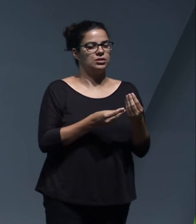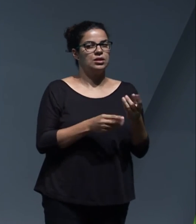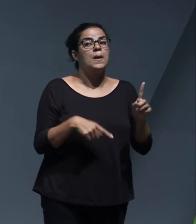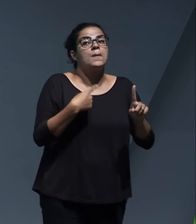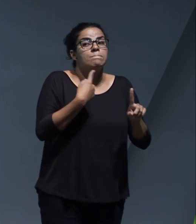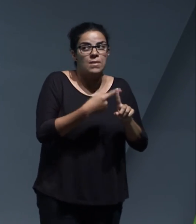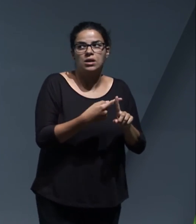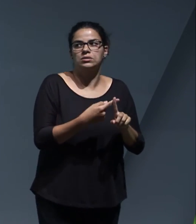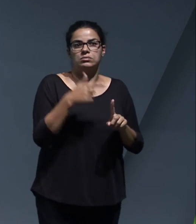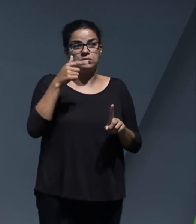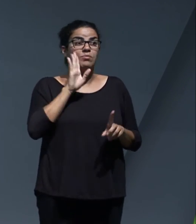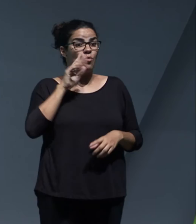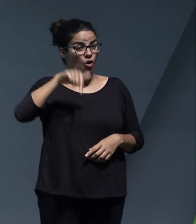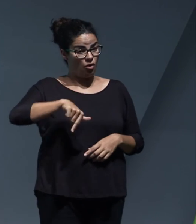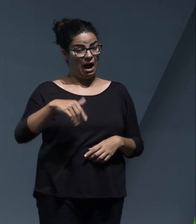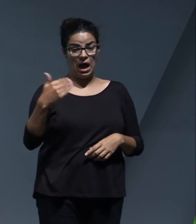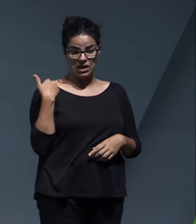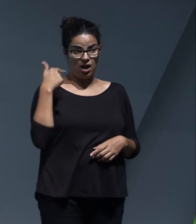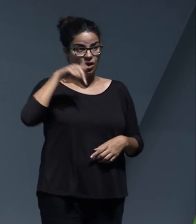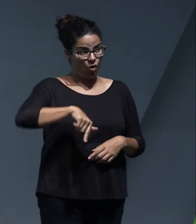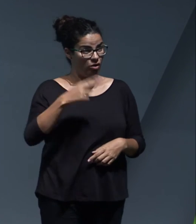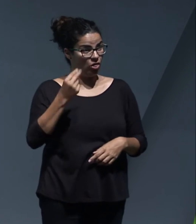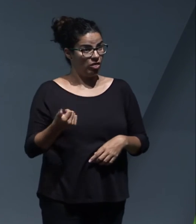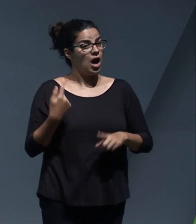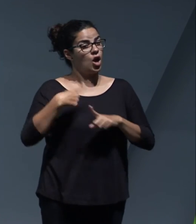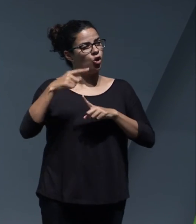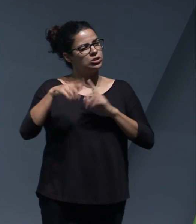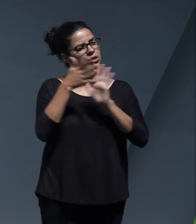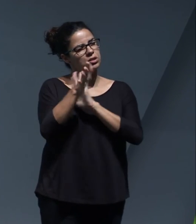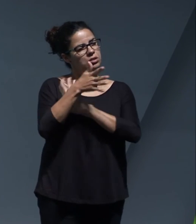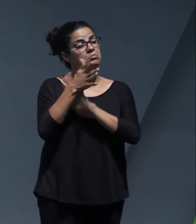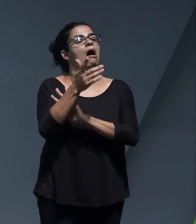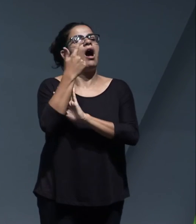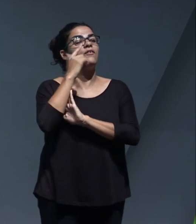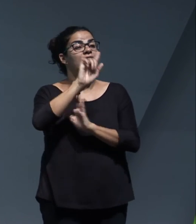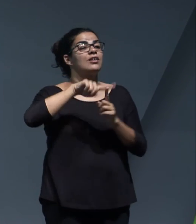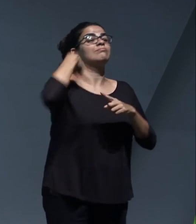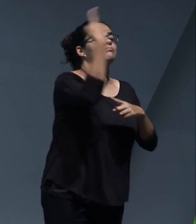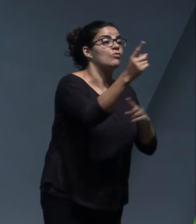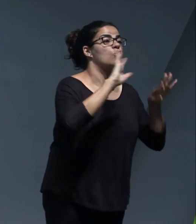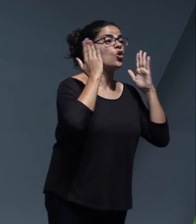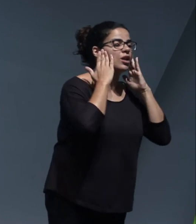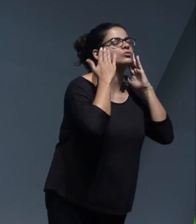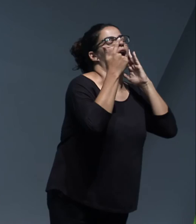proposals that were put on this speaker's stands in the course of the two days of this conference.